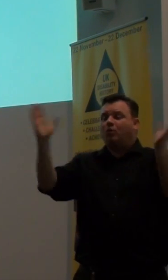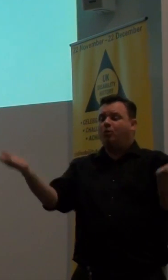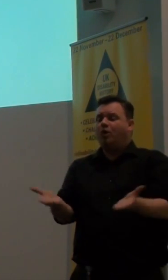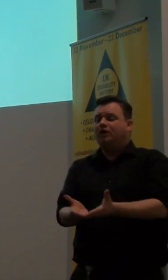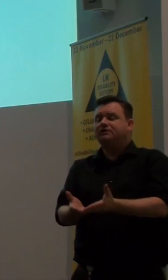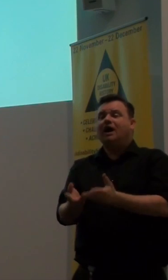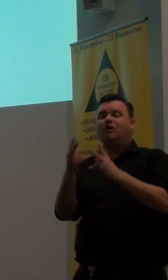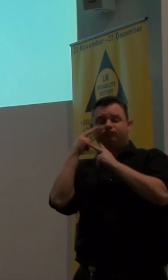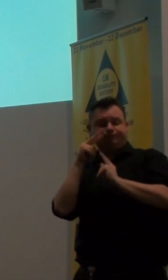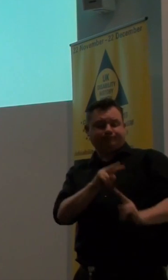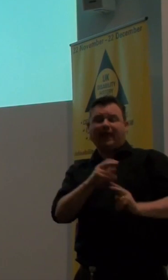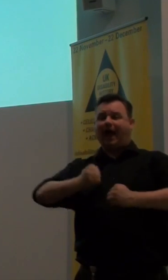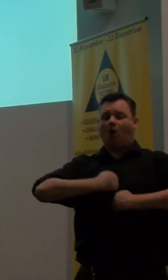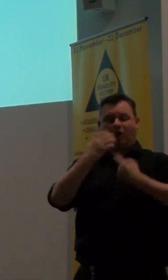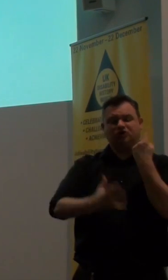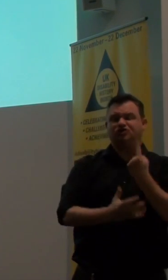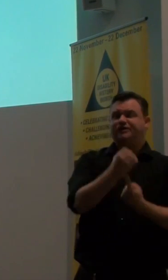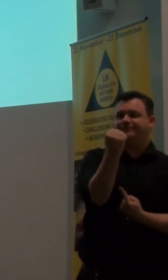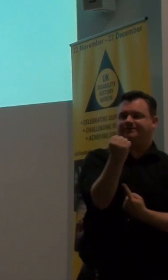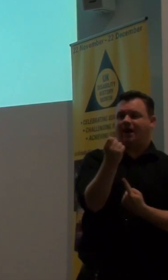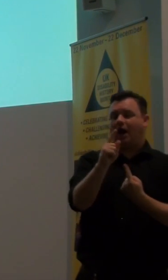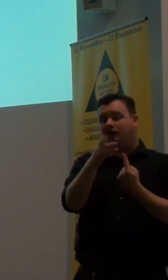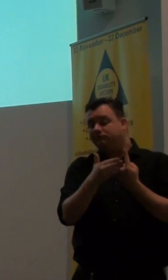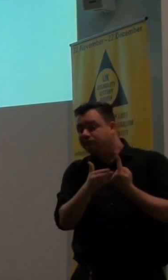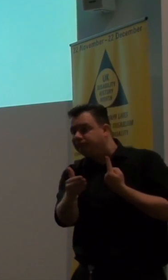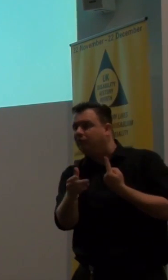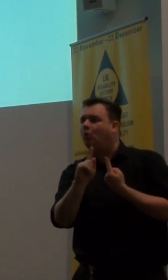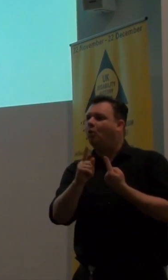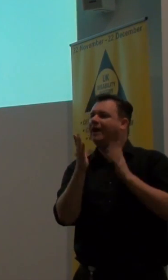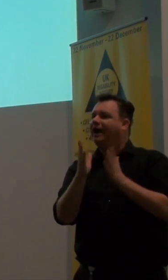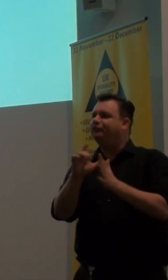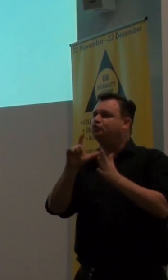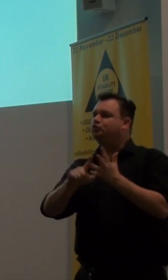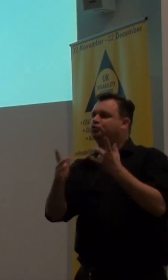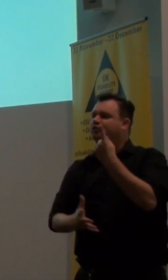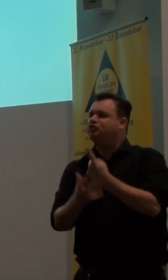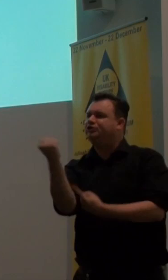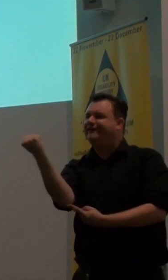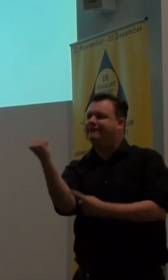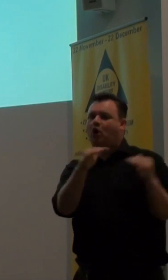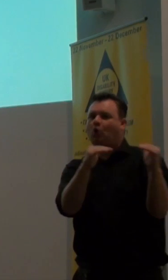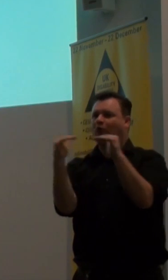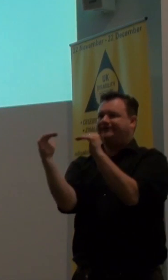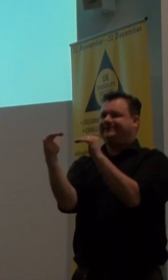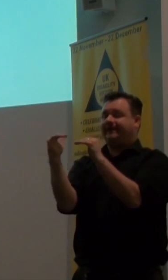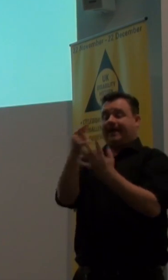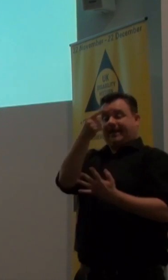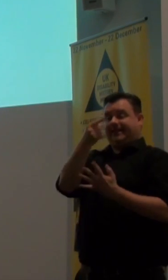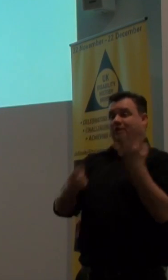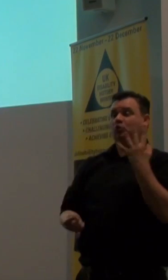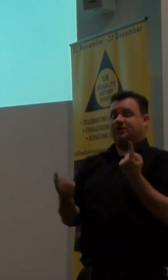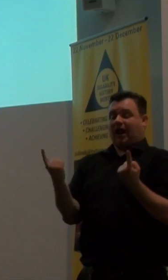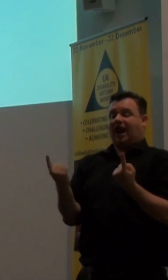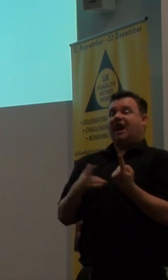and we're looking at what we still have to do to achieve equality in our world. And I think all of those issues are live issues still,